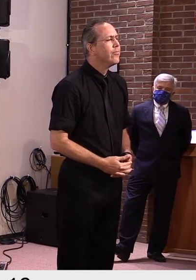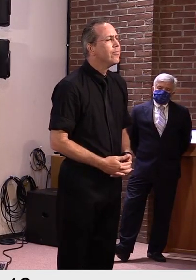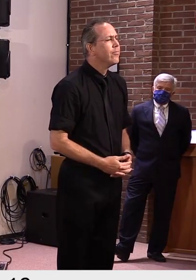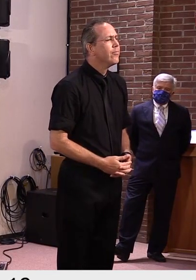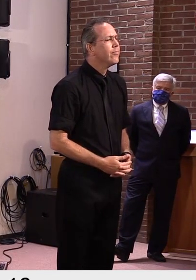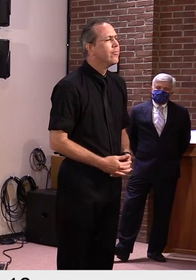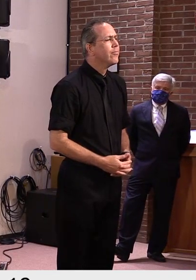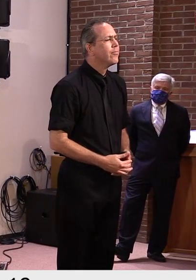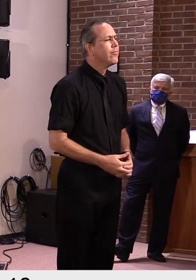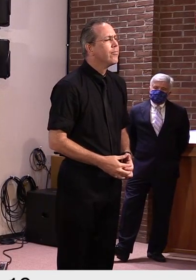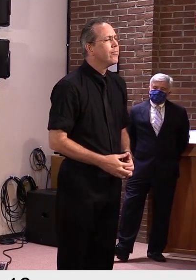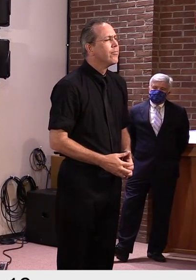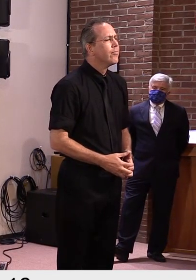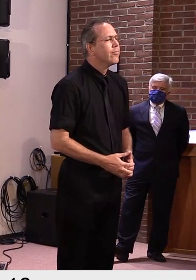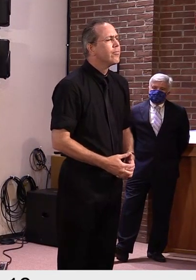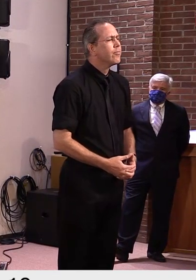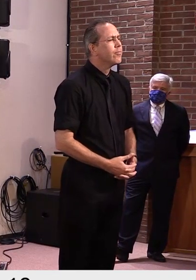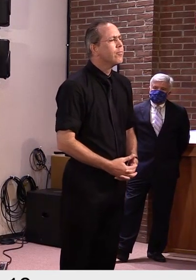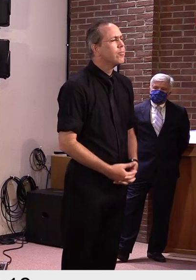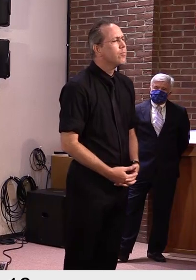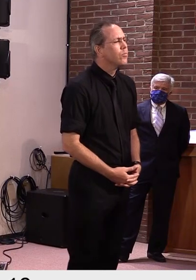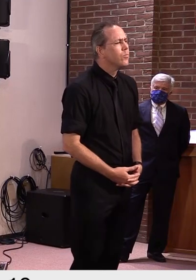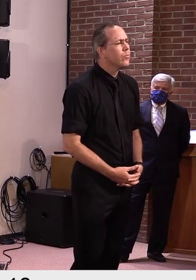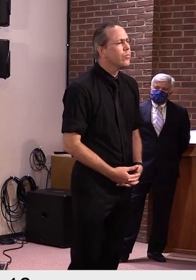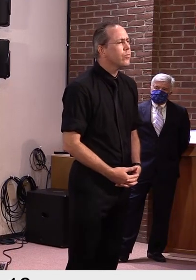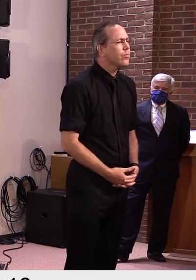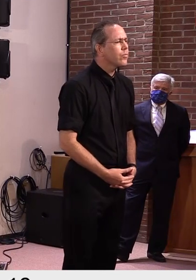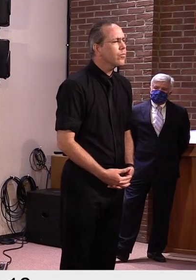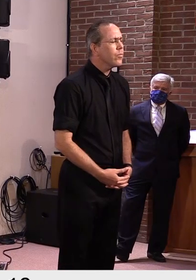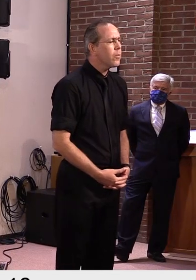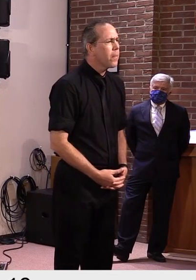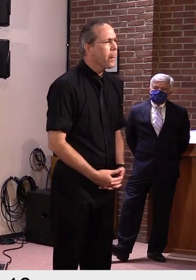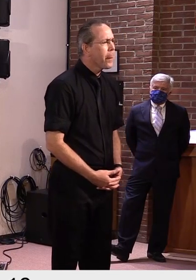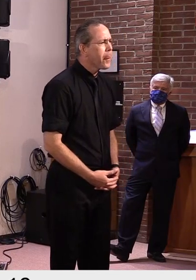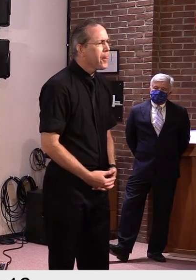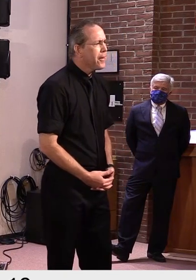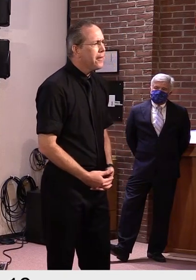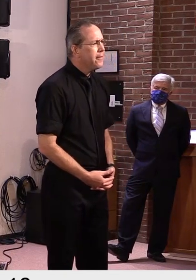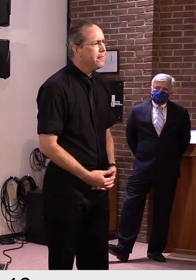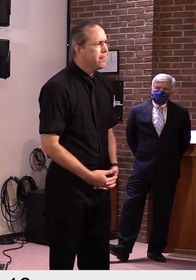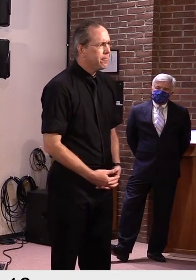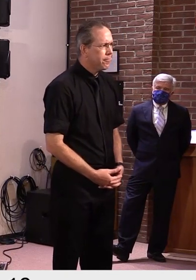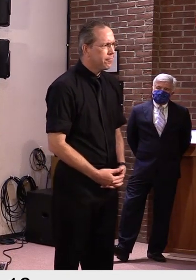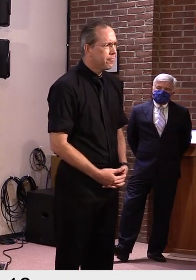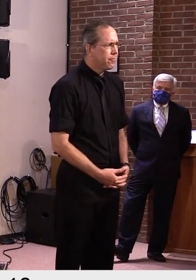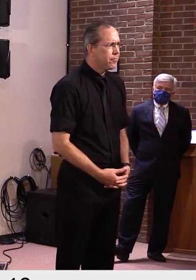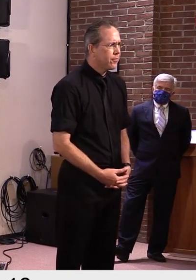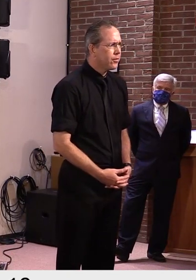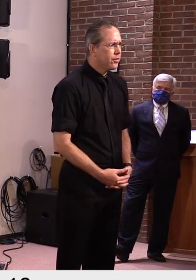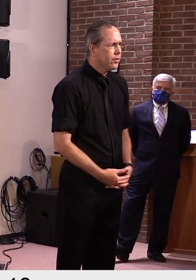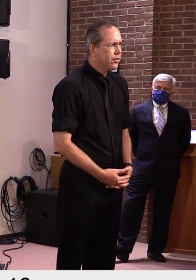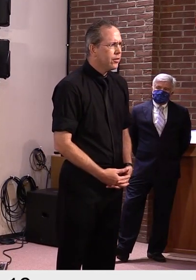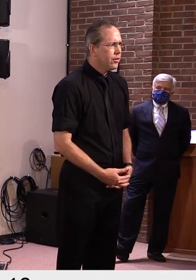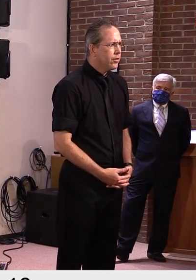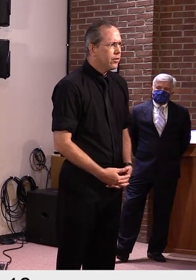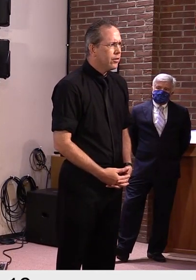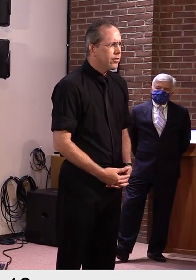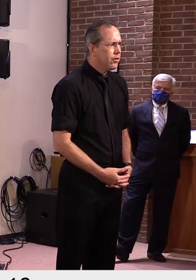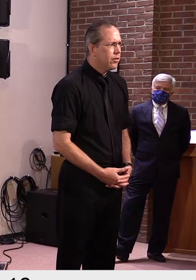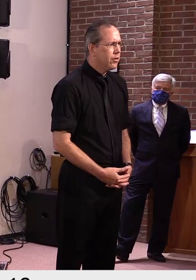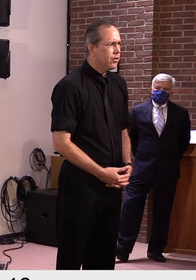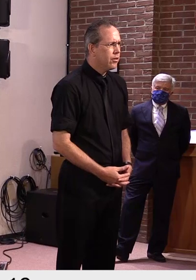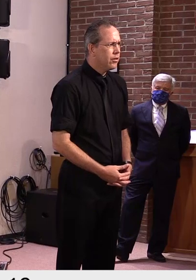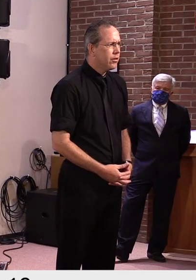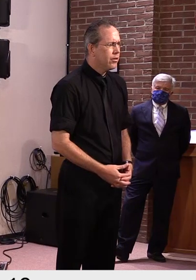would that be so for all communities? I heard about one UVM student, and I know an